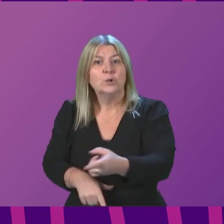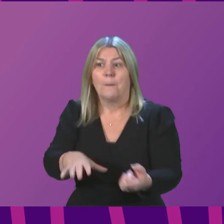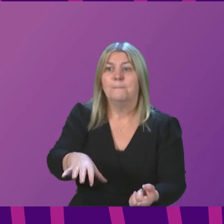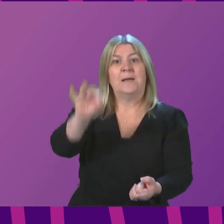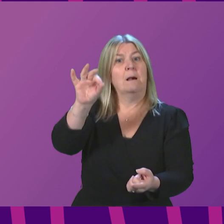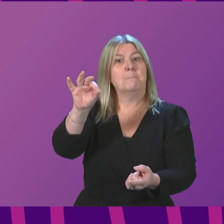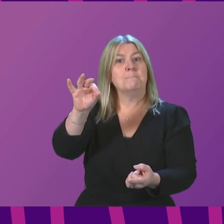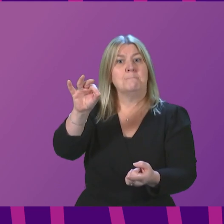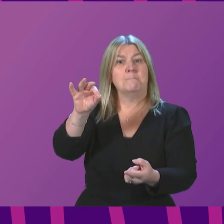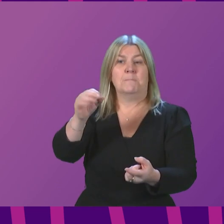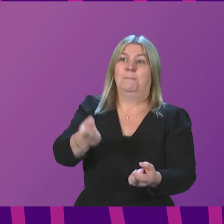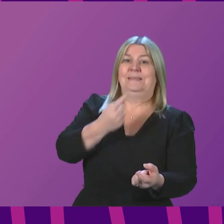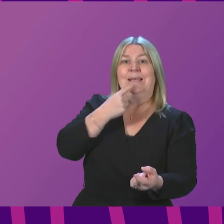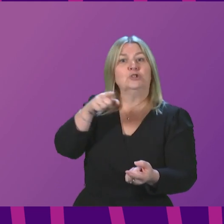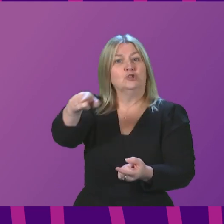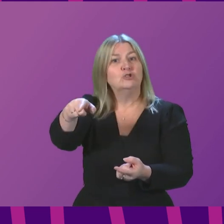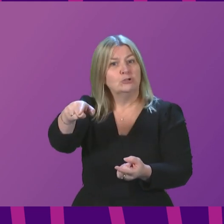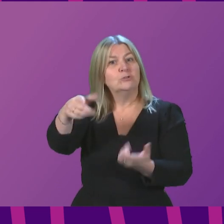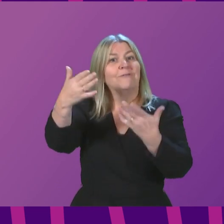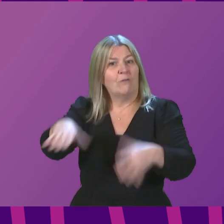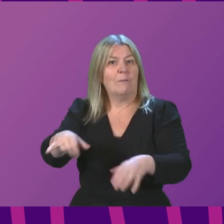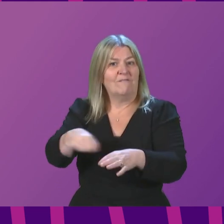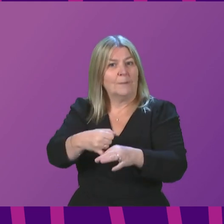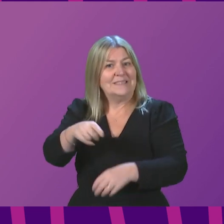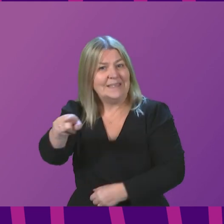I am sure she will agree that we need to act quicker.